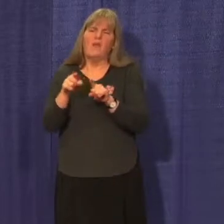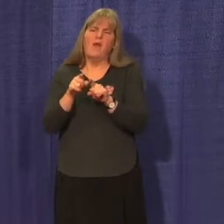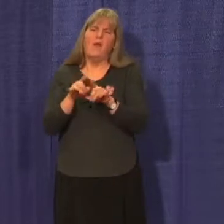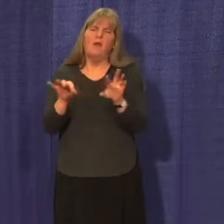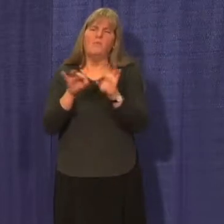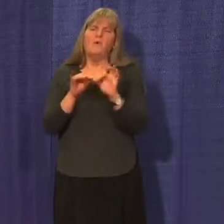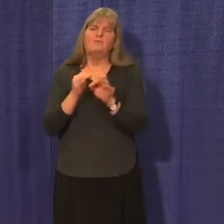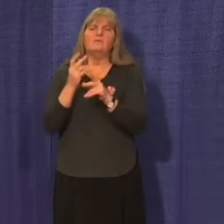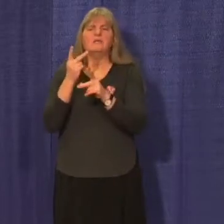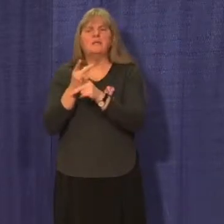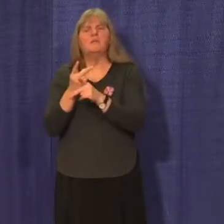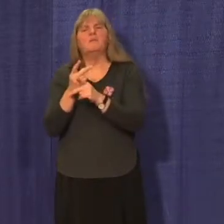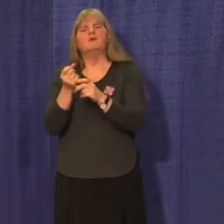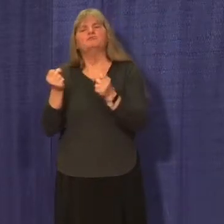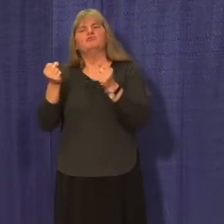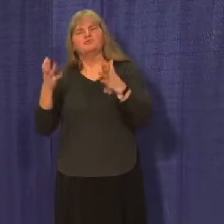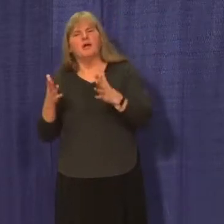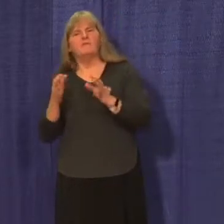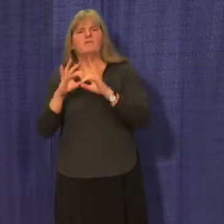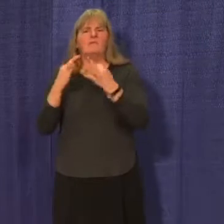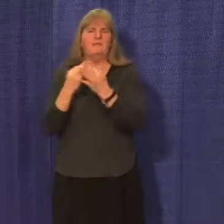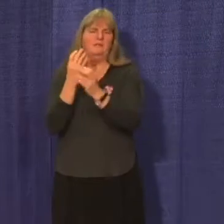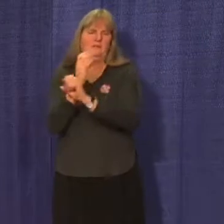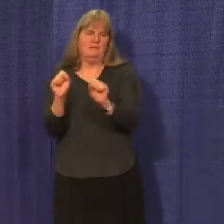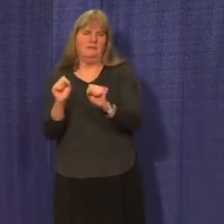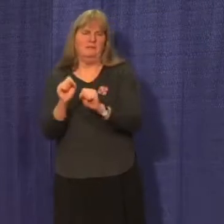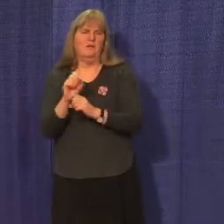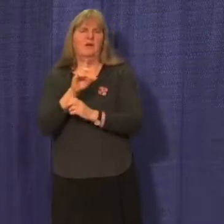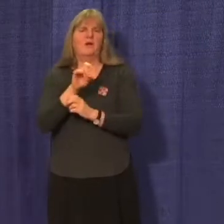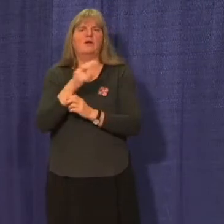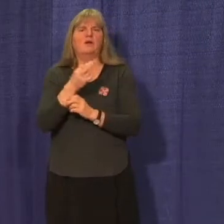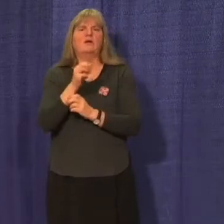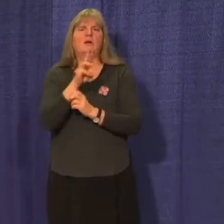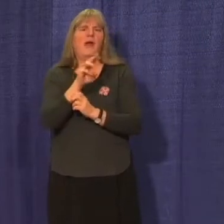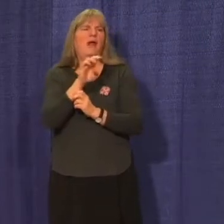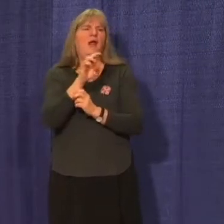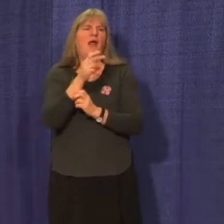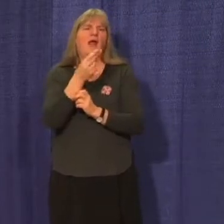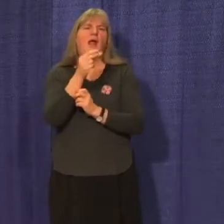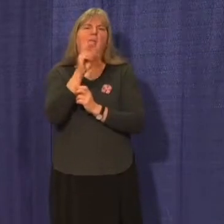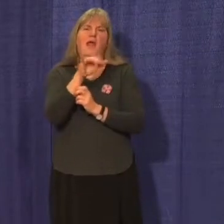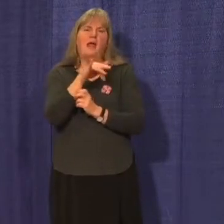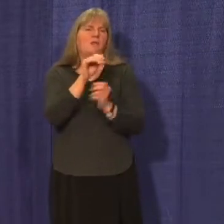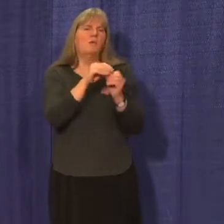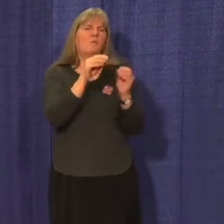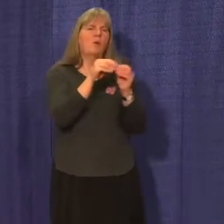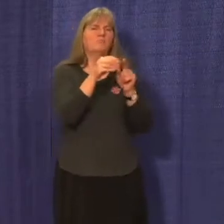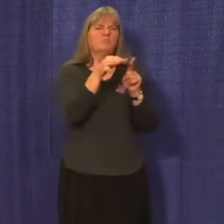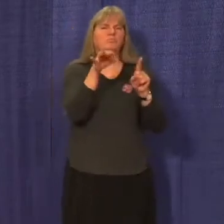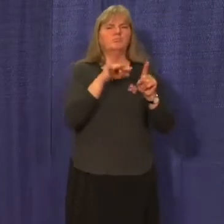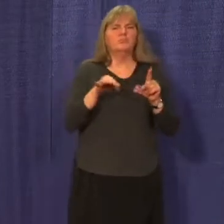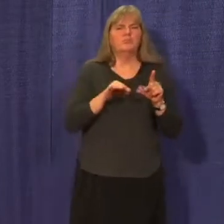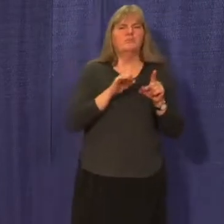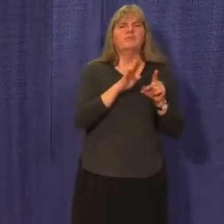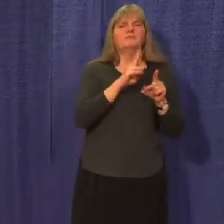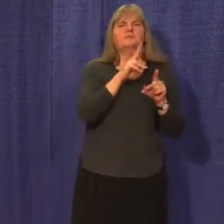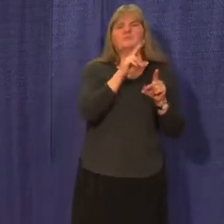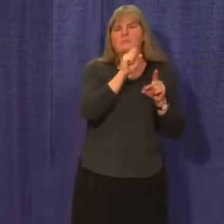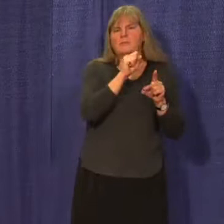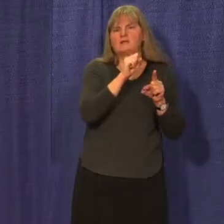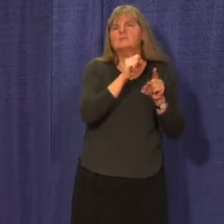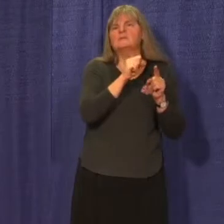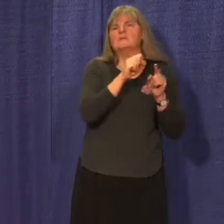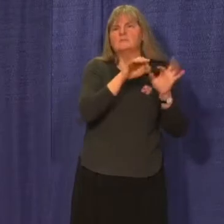communities. Dr. Hanley will provide more information on these updated health and safety guidelines for school bus operations